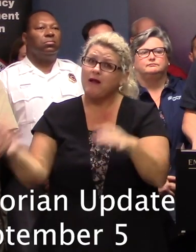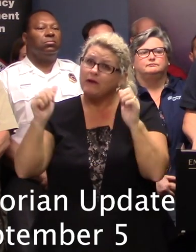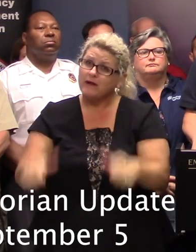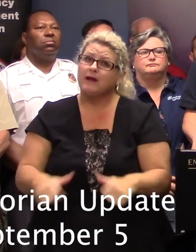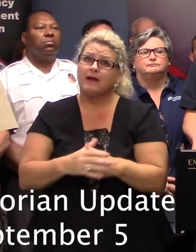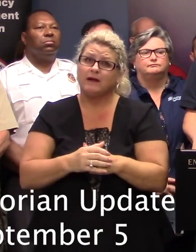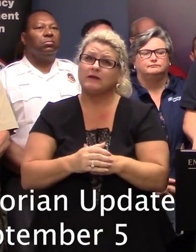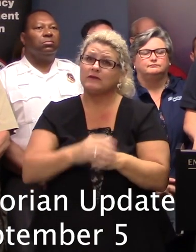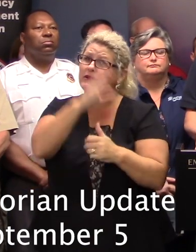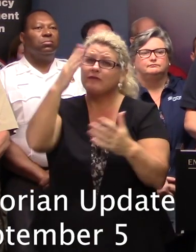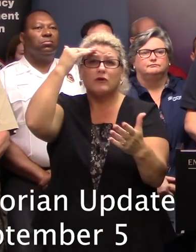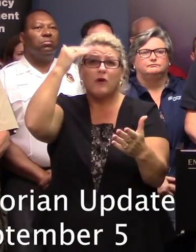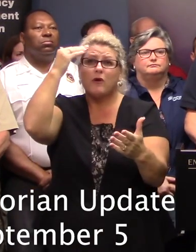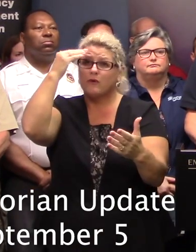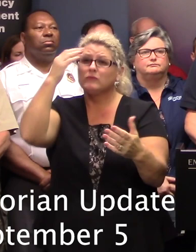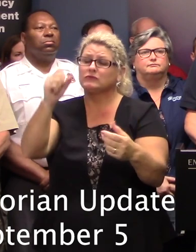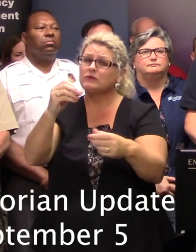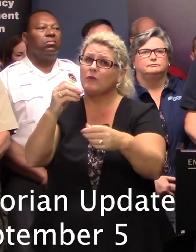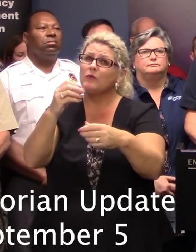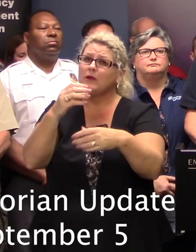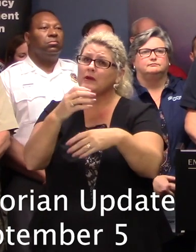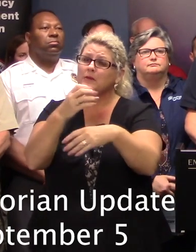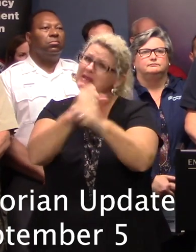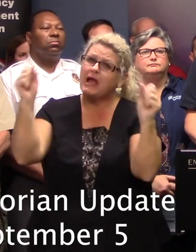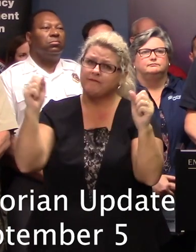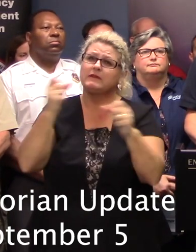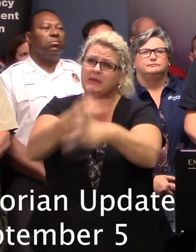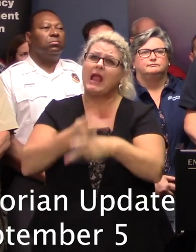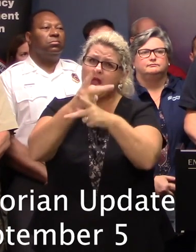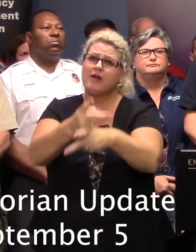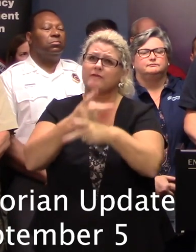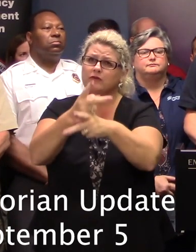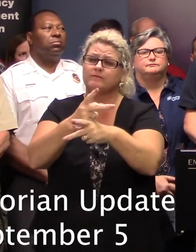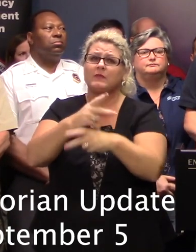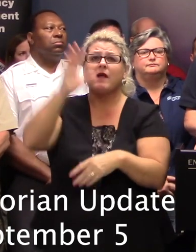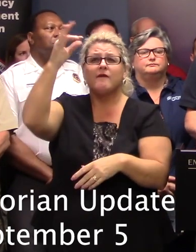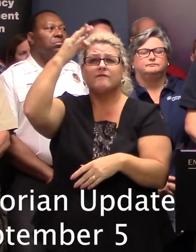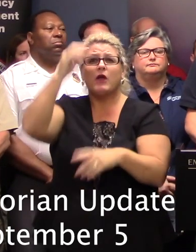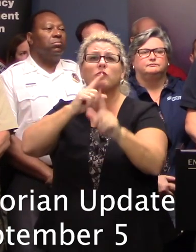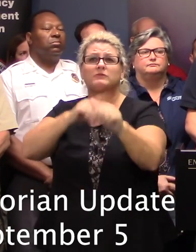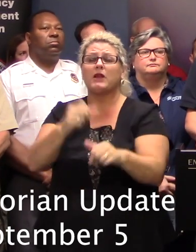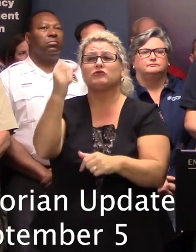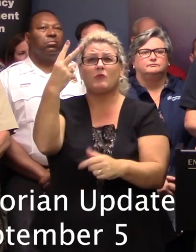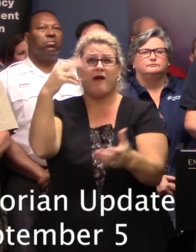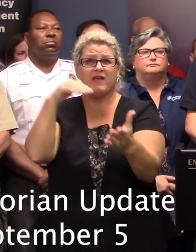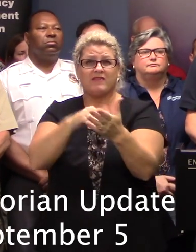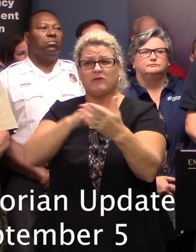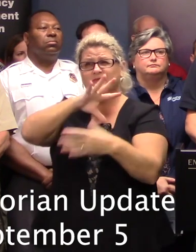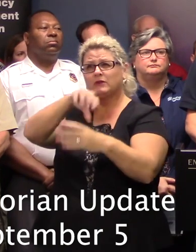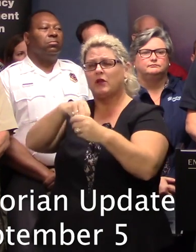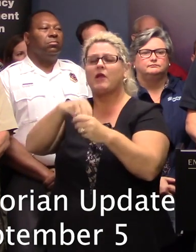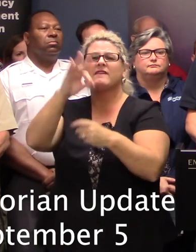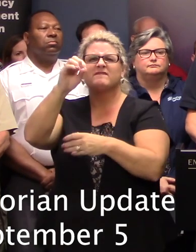when it's not safe, so please be careful. More than 12,000 federal responders, that includes National Guard, FEMA